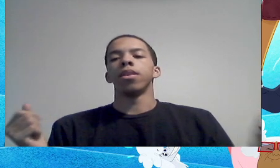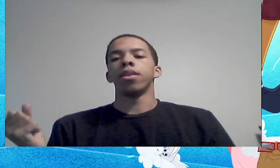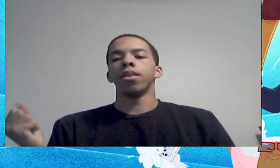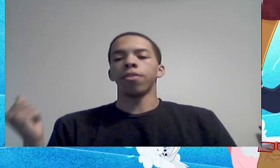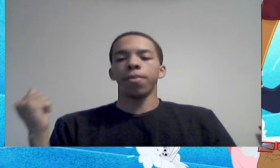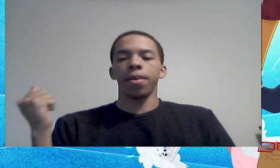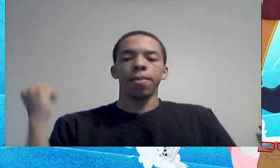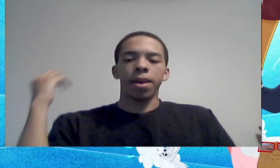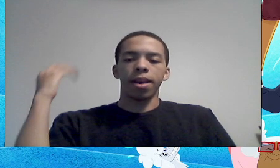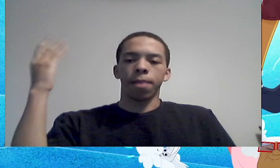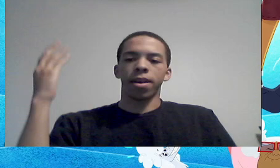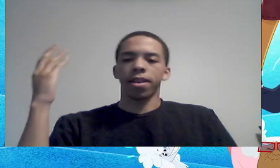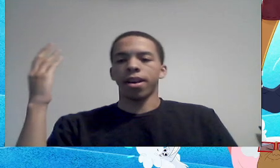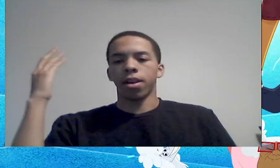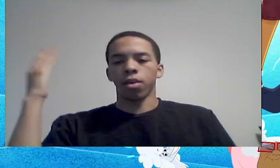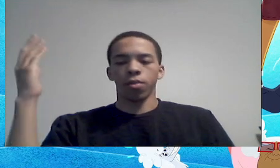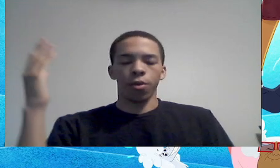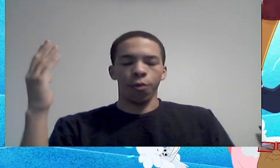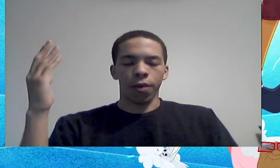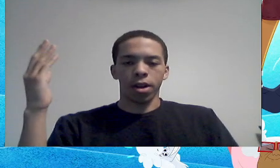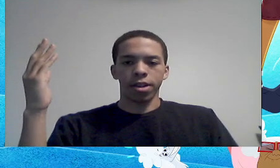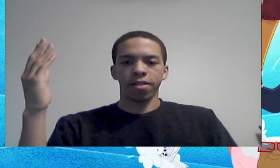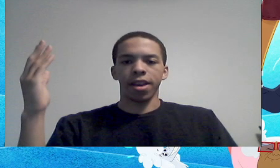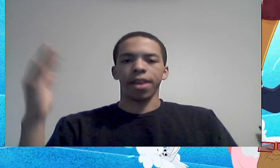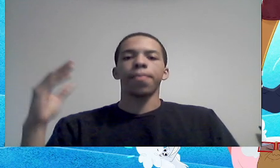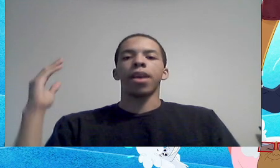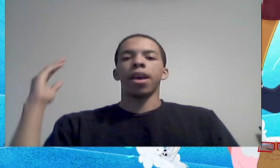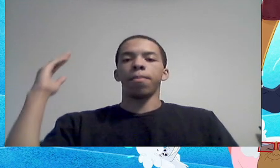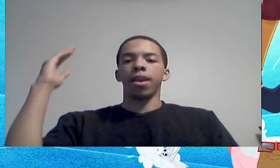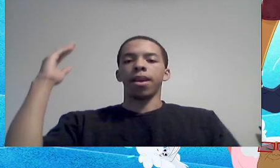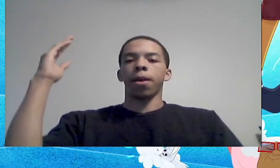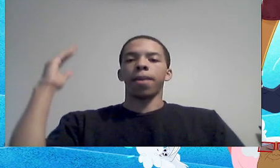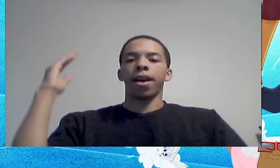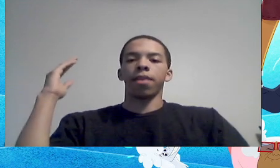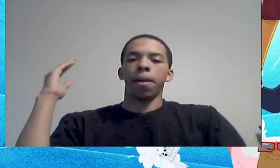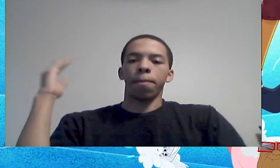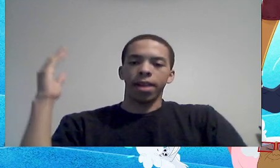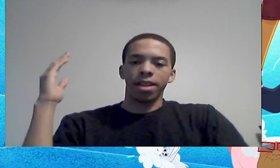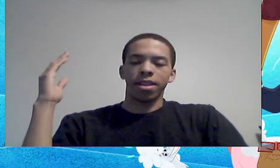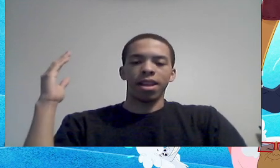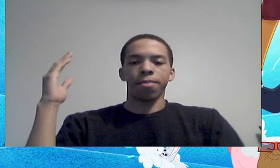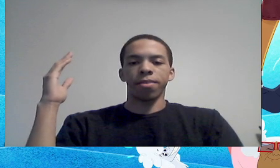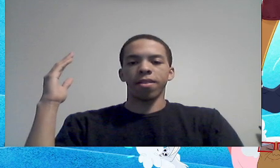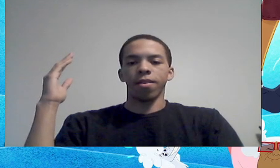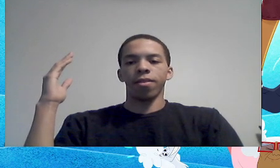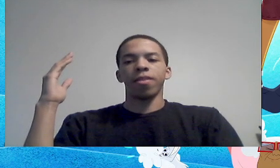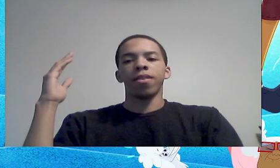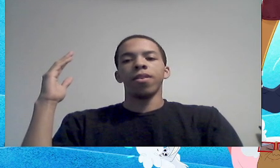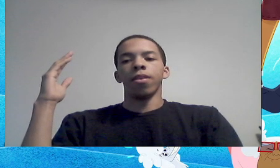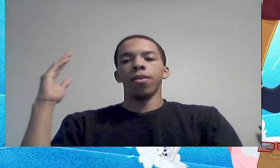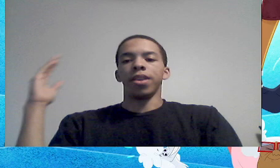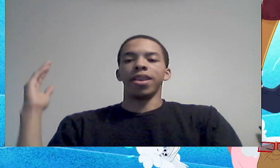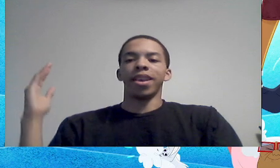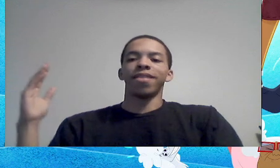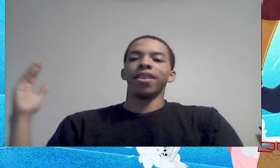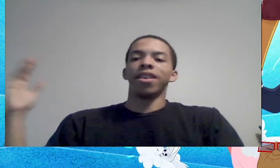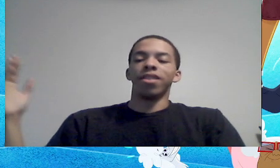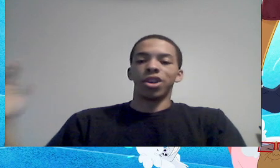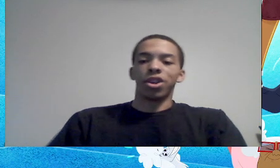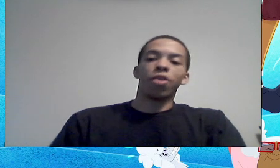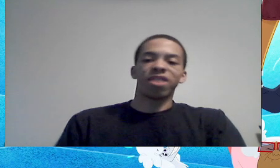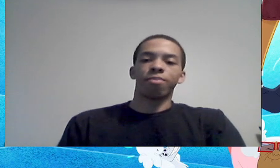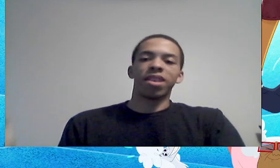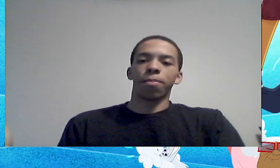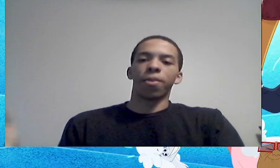so BB being up on, on a roof, honestly, and being up high on that plane in the episode, oh, yes,